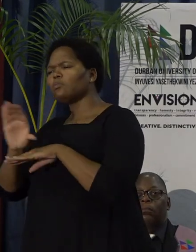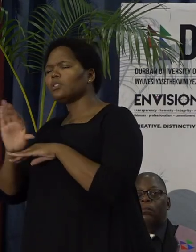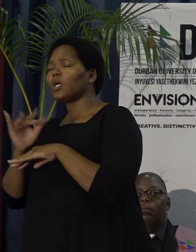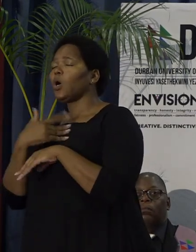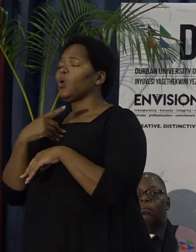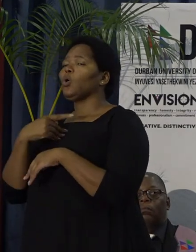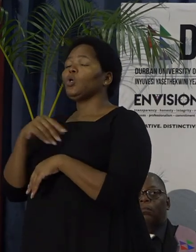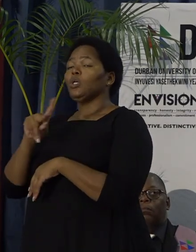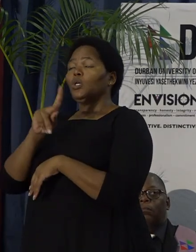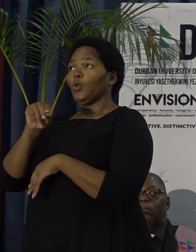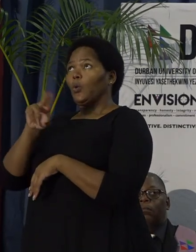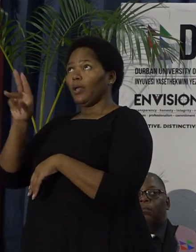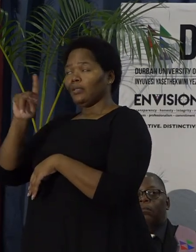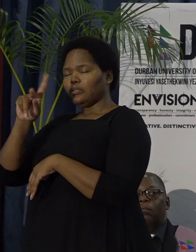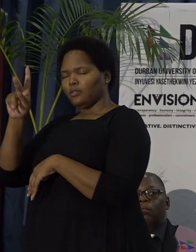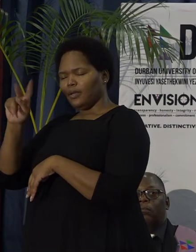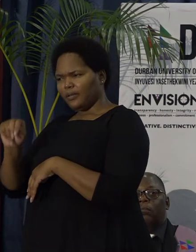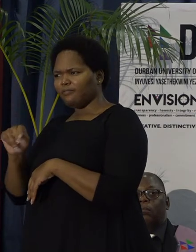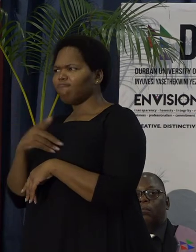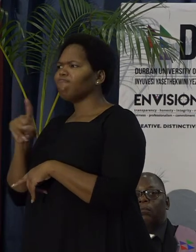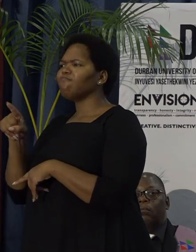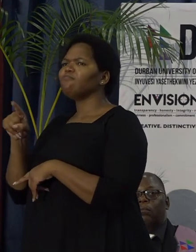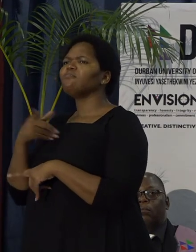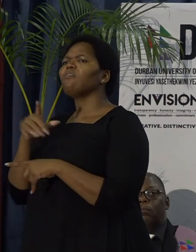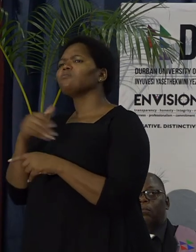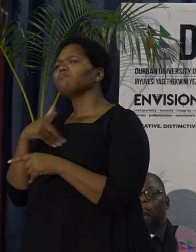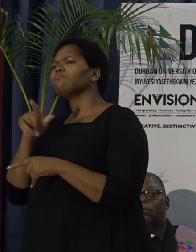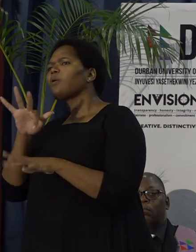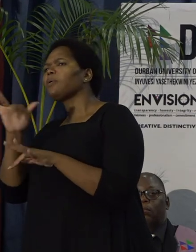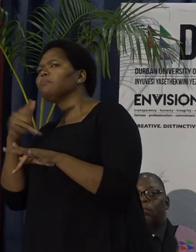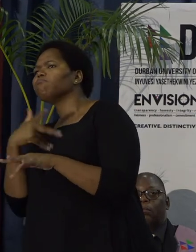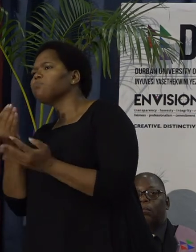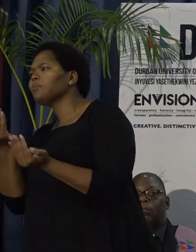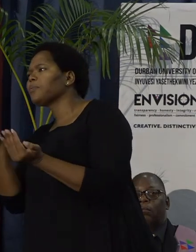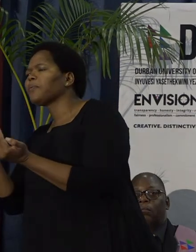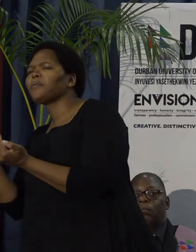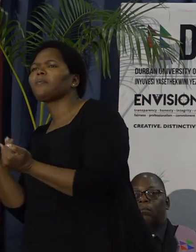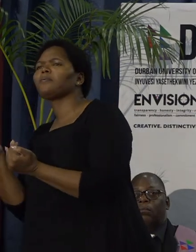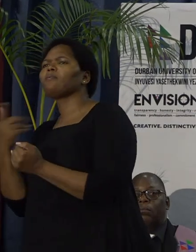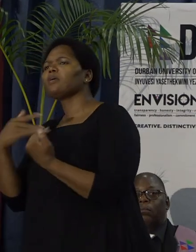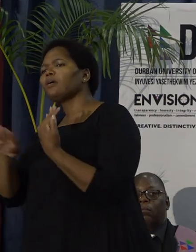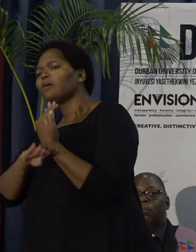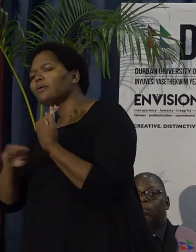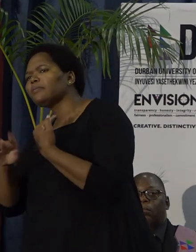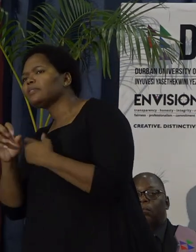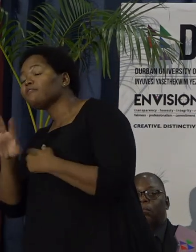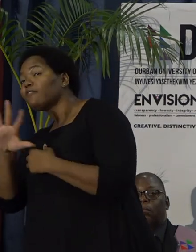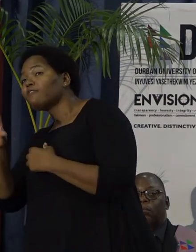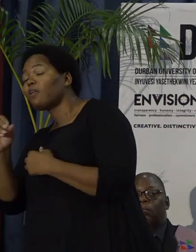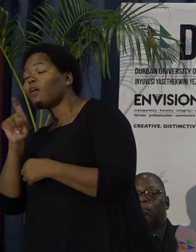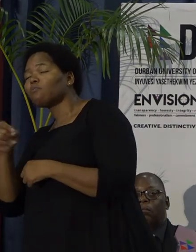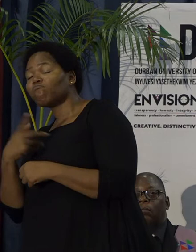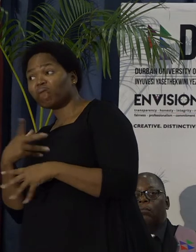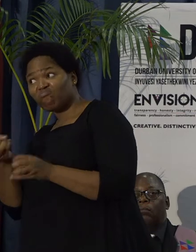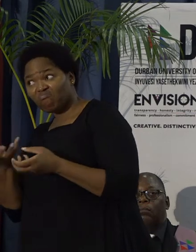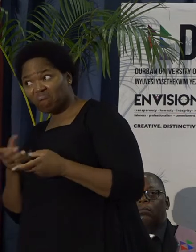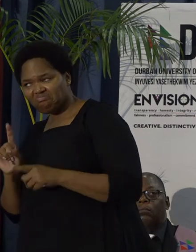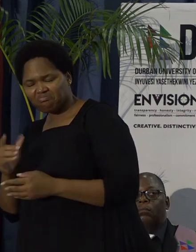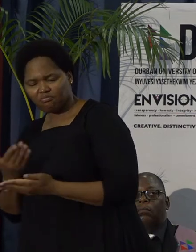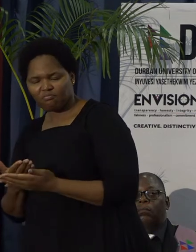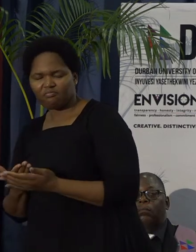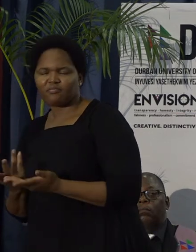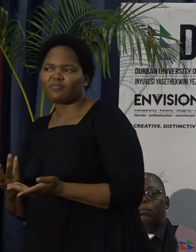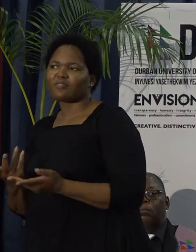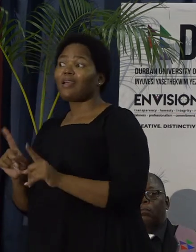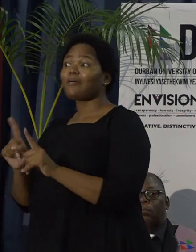-Natal, trying to get landlords who can give us those 15,000 or so beds. And that's why we